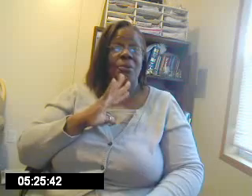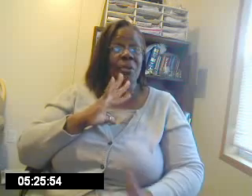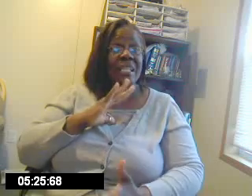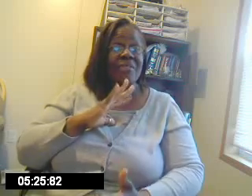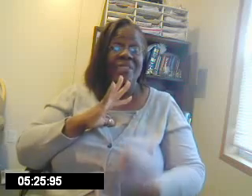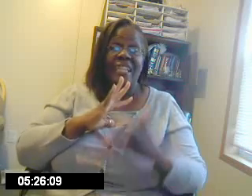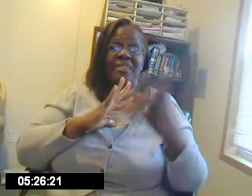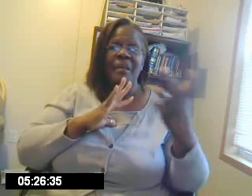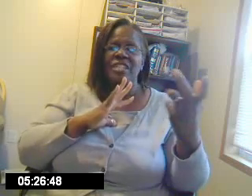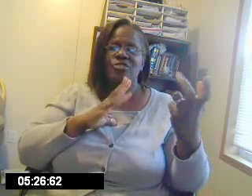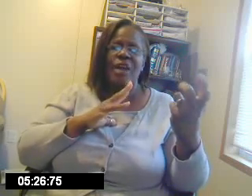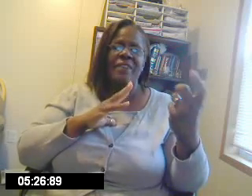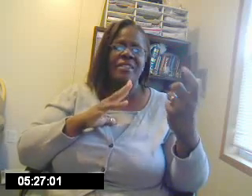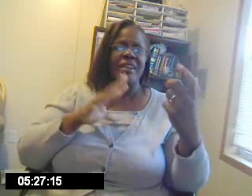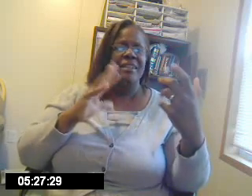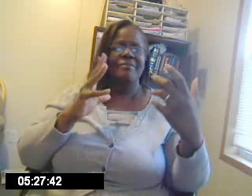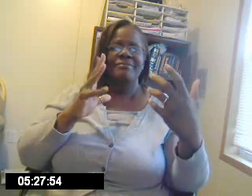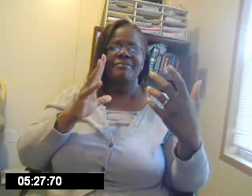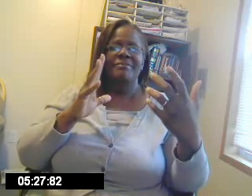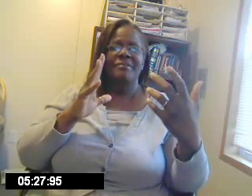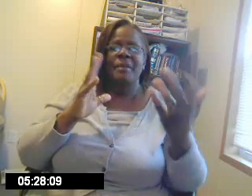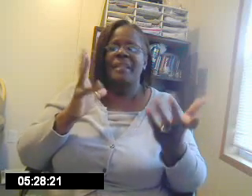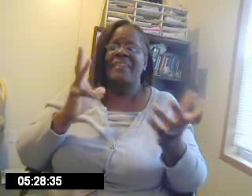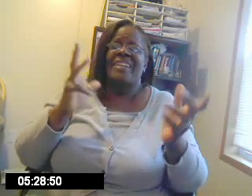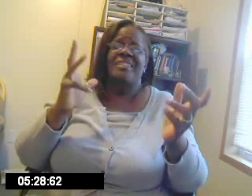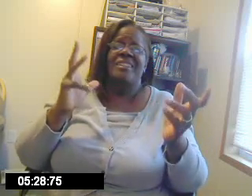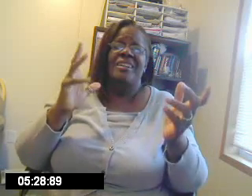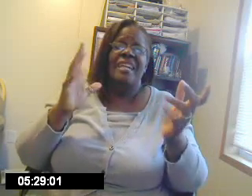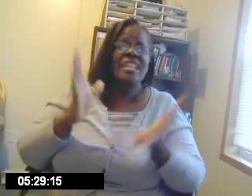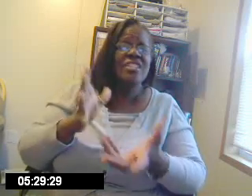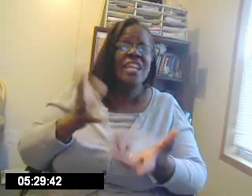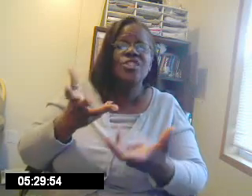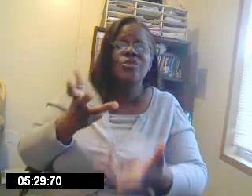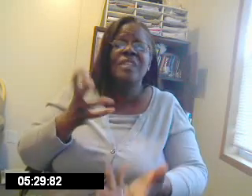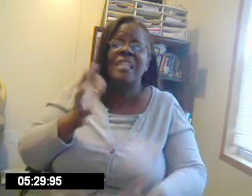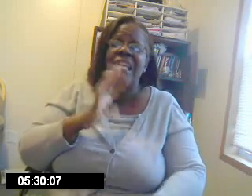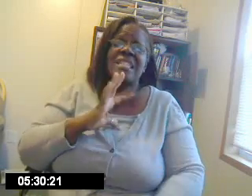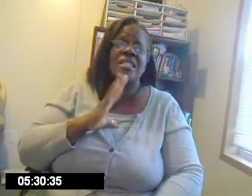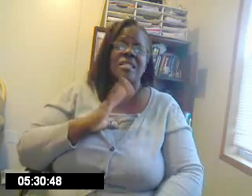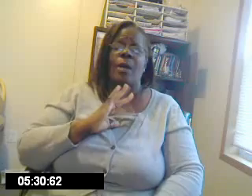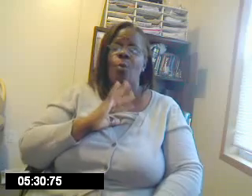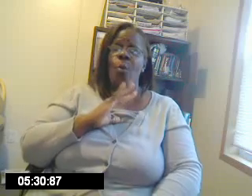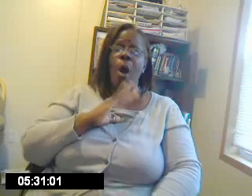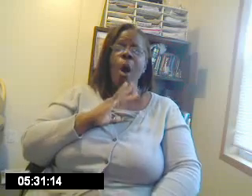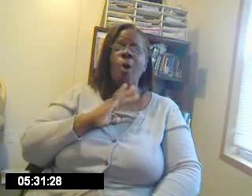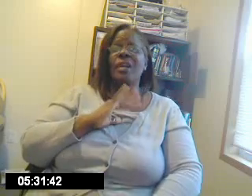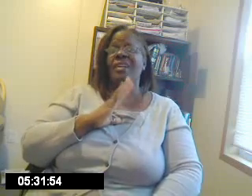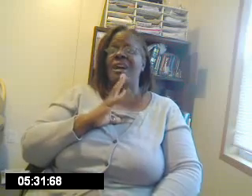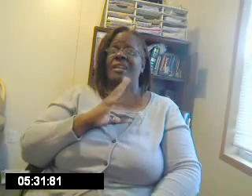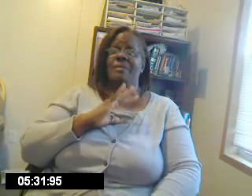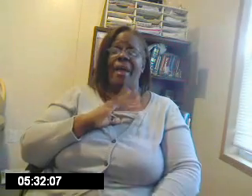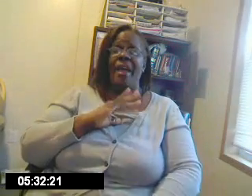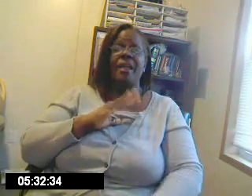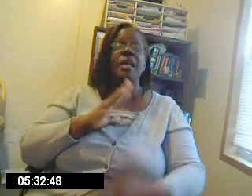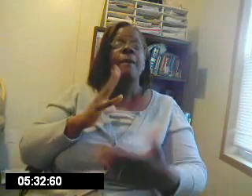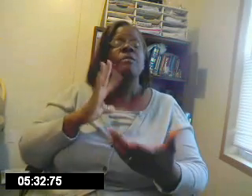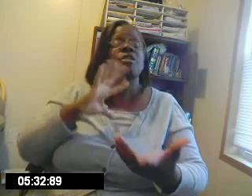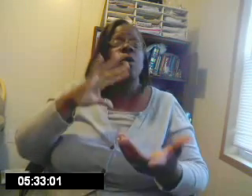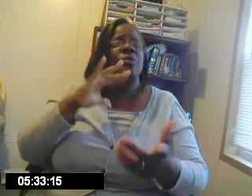Really. Like somebody's driving. Um. Maybe they got a SUV Lexus. It's like whoa. That car is bad. So,